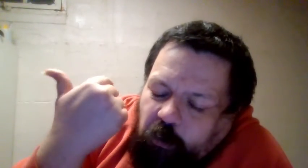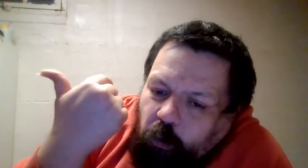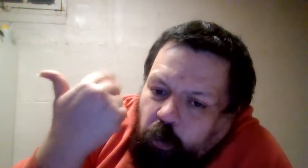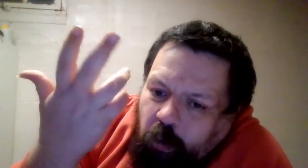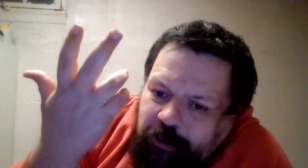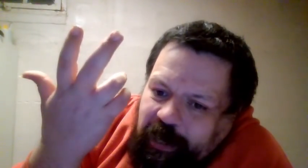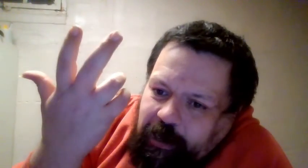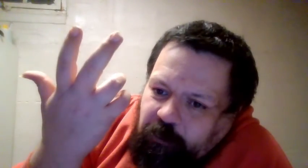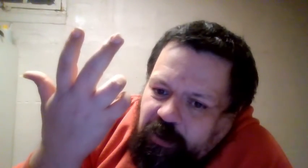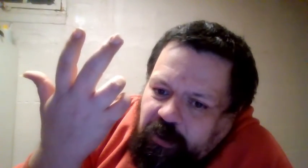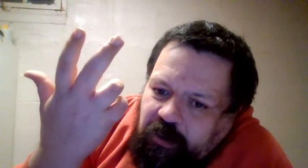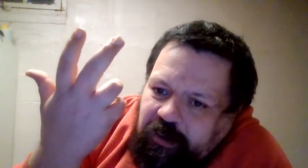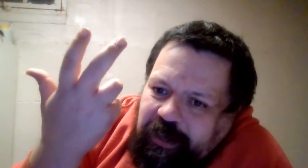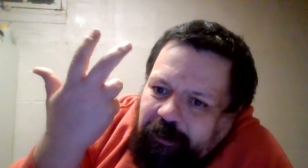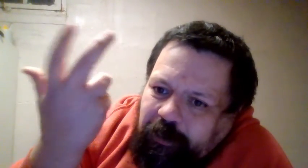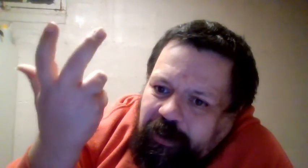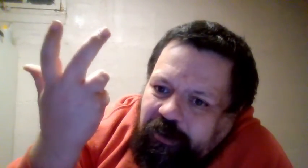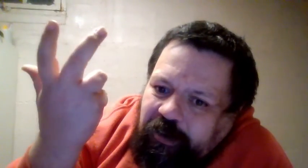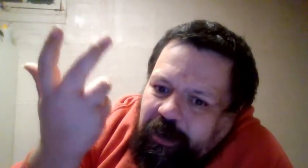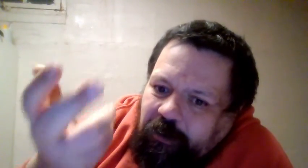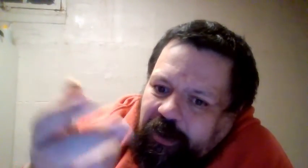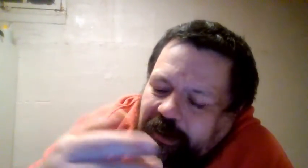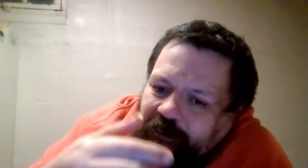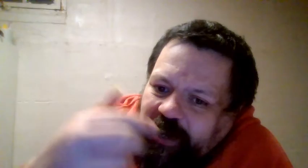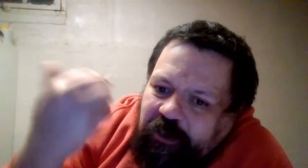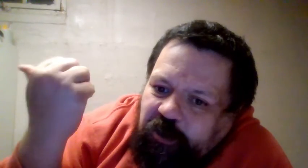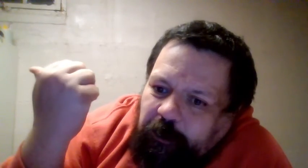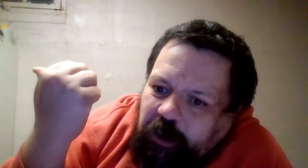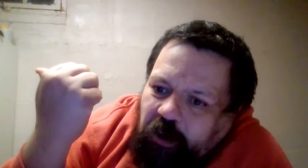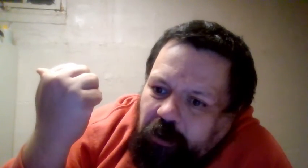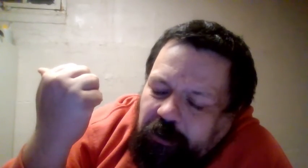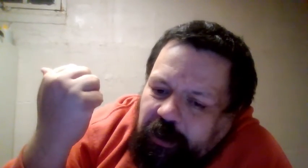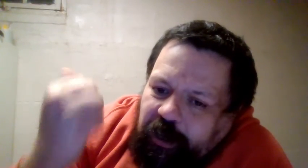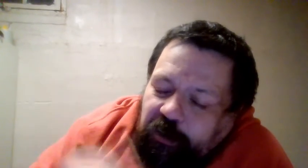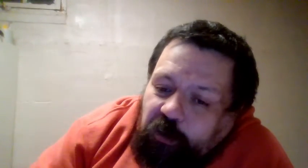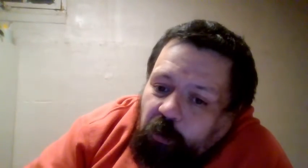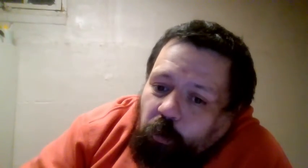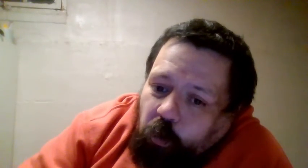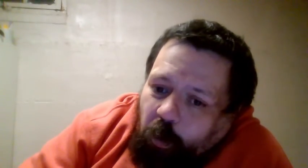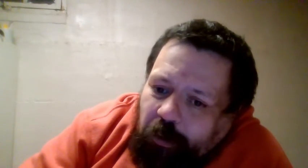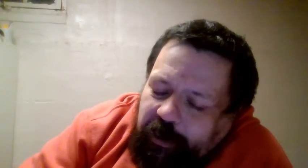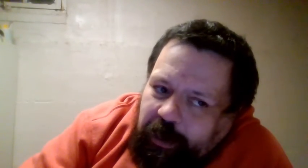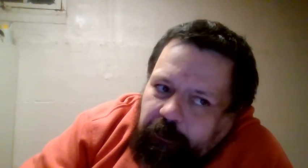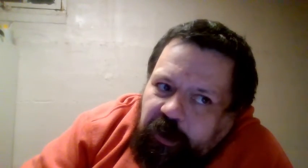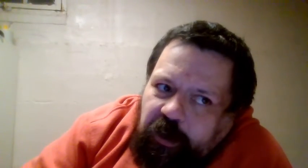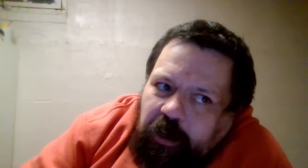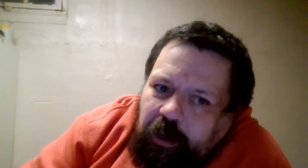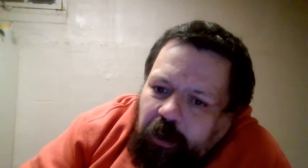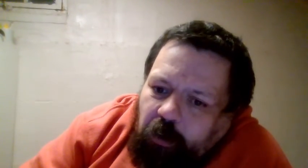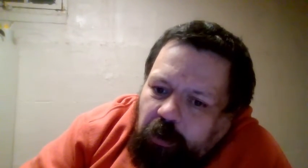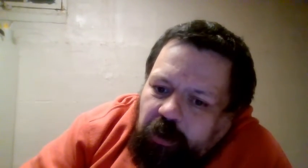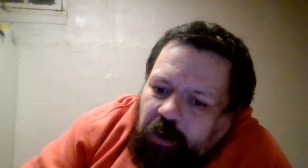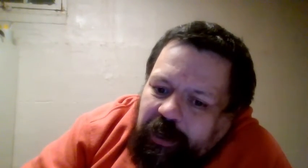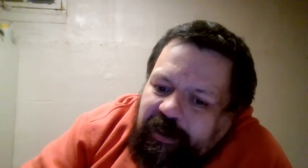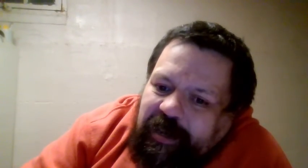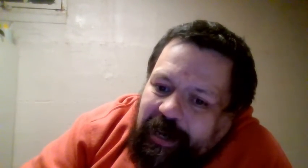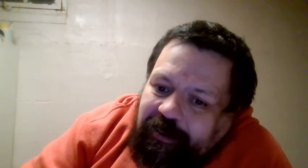War Games. That's what this, that's what this event should have been called tonight. War Games. Or call it Not